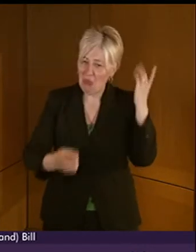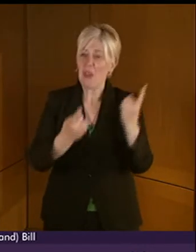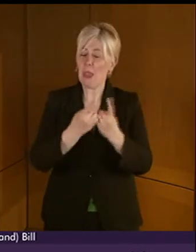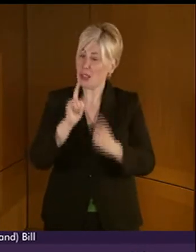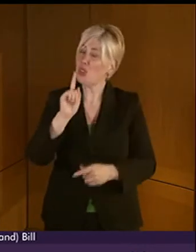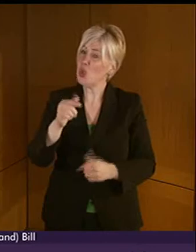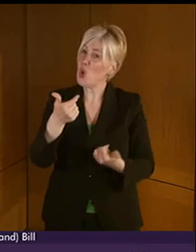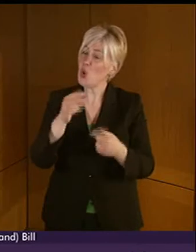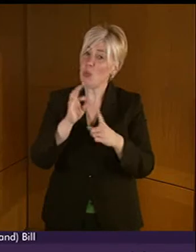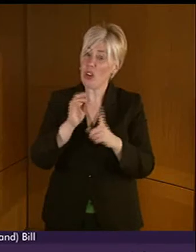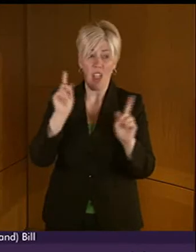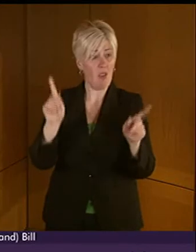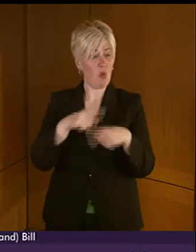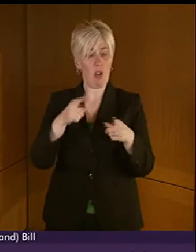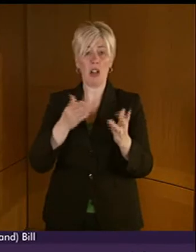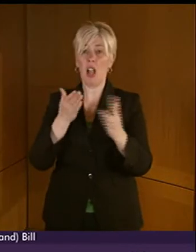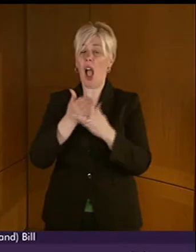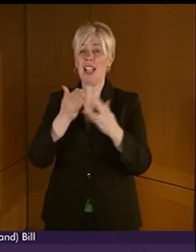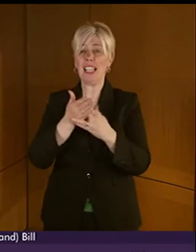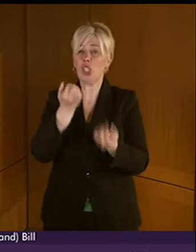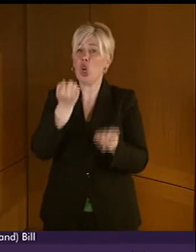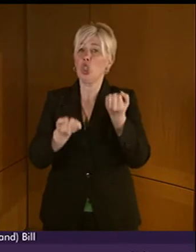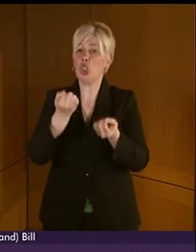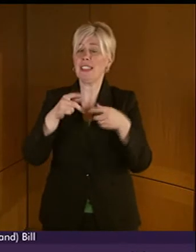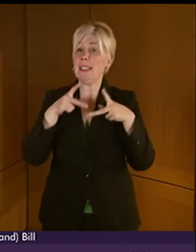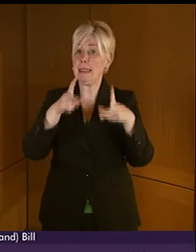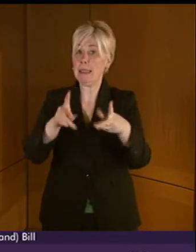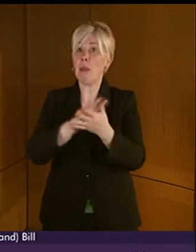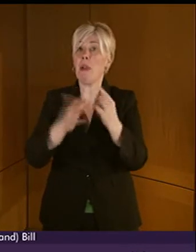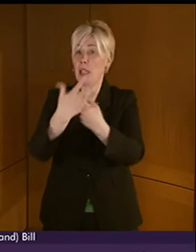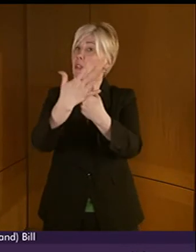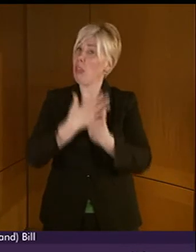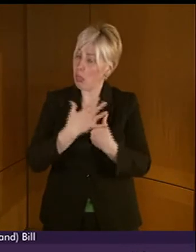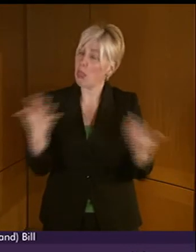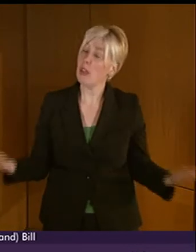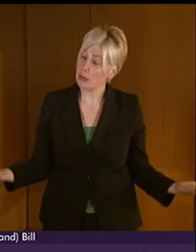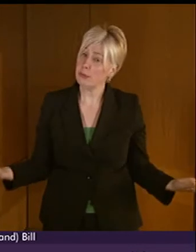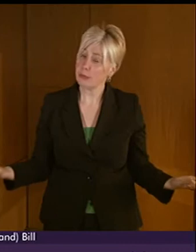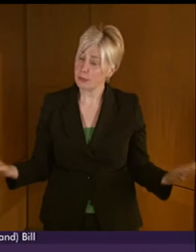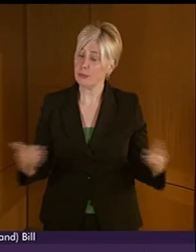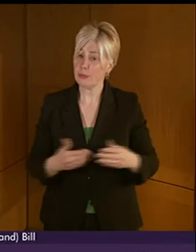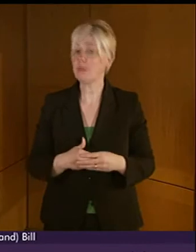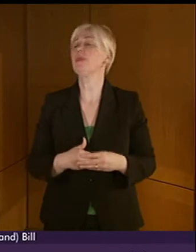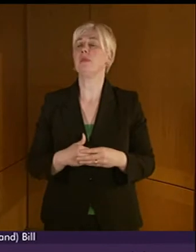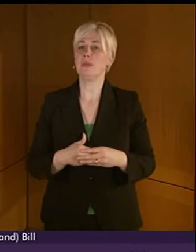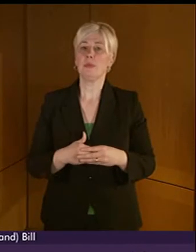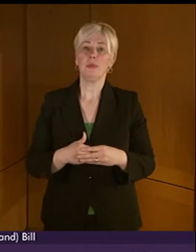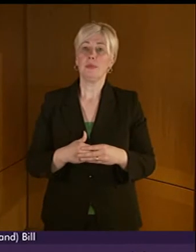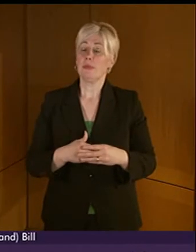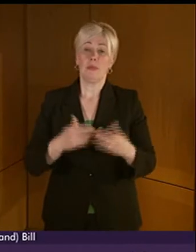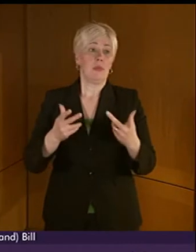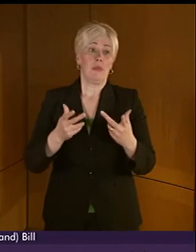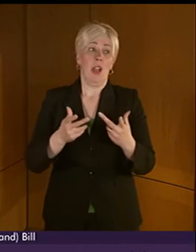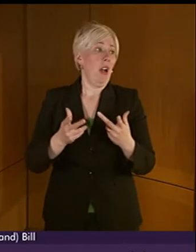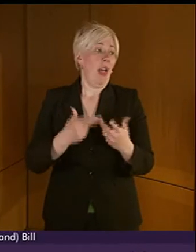well made if you can't access the justice system then you are being discriminated against. Others many speakers